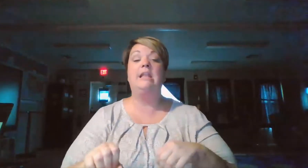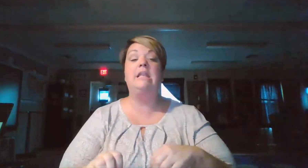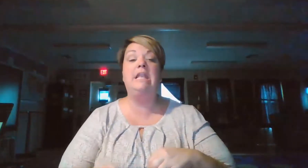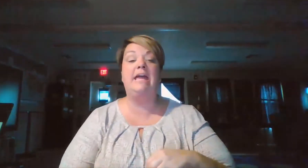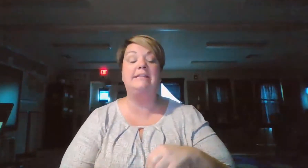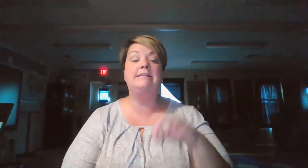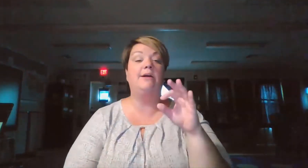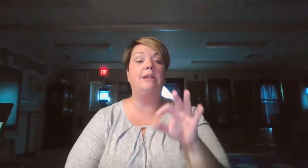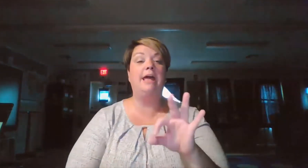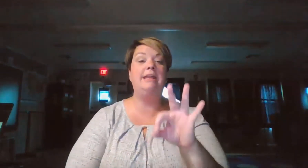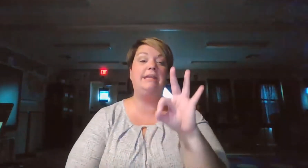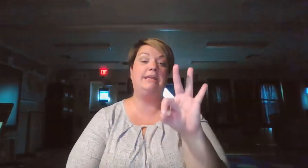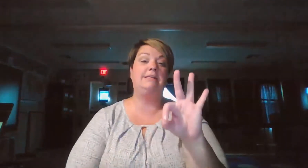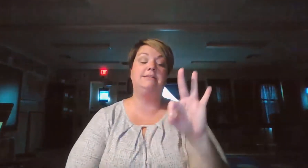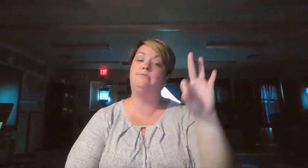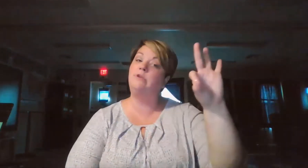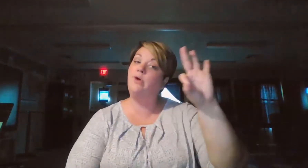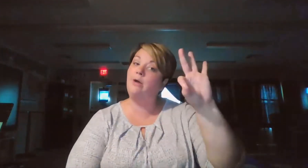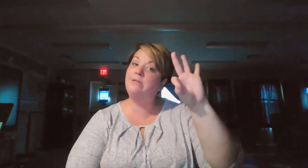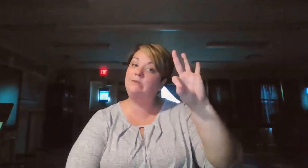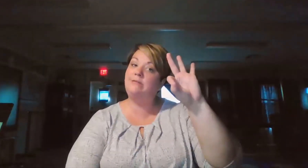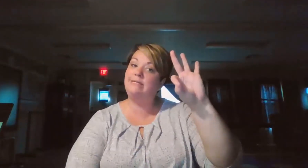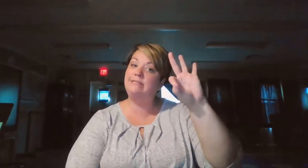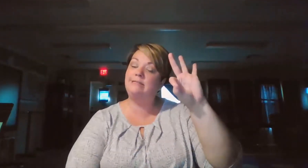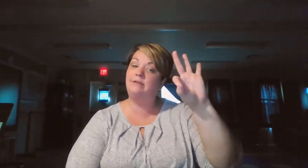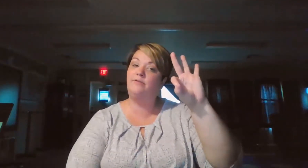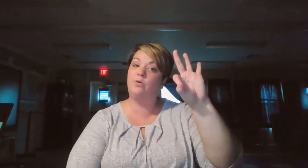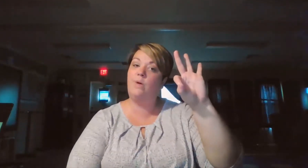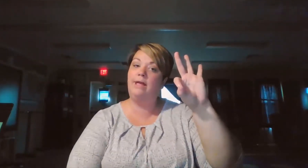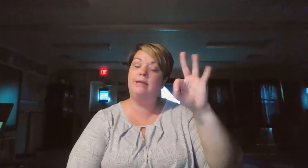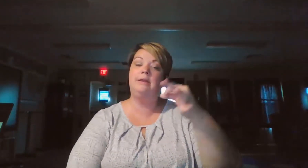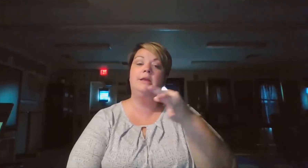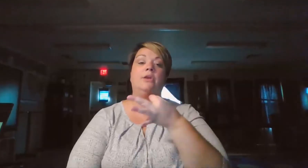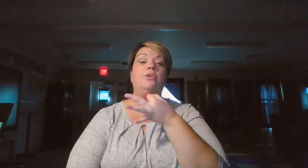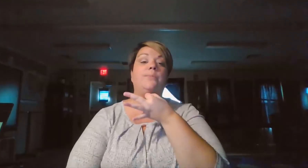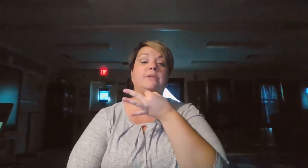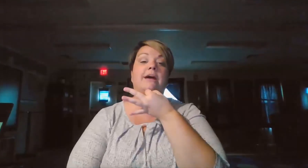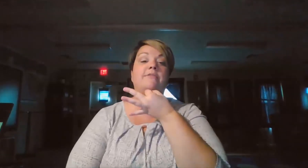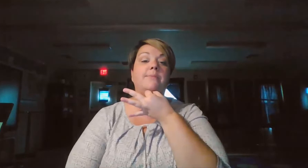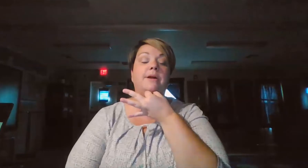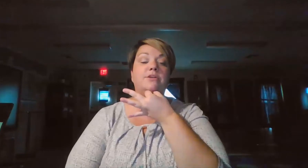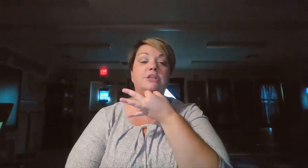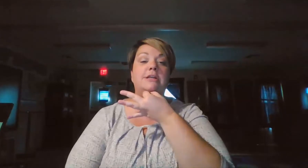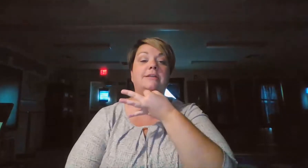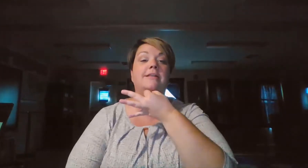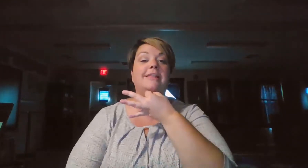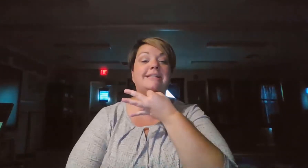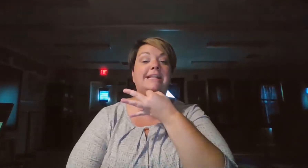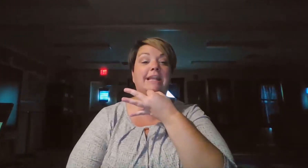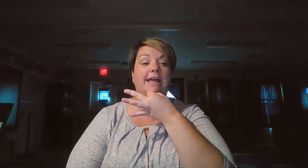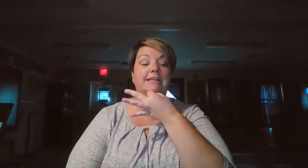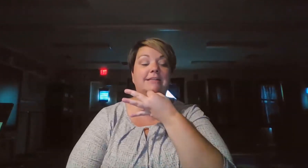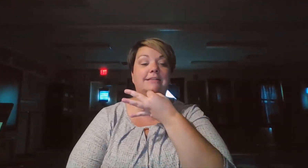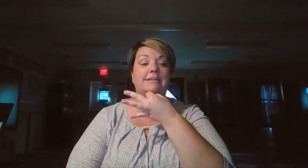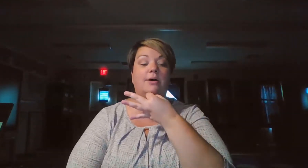light. Now light is, you know how we do this for quiet? You put that right by your chin. That's light. So